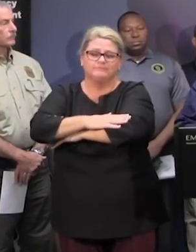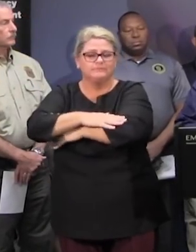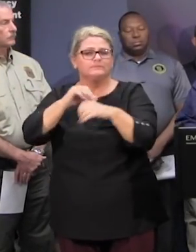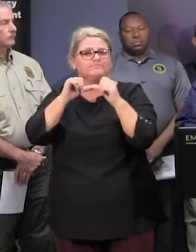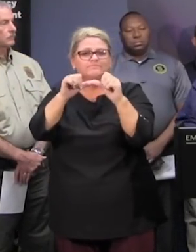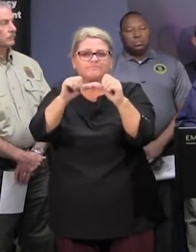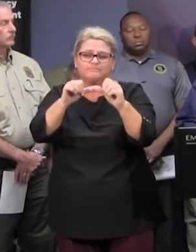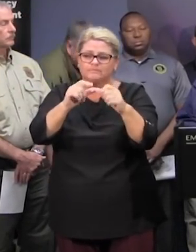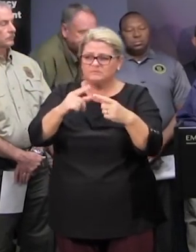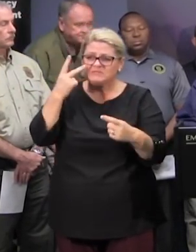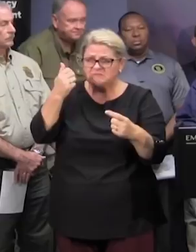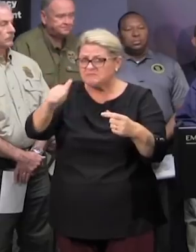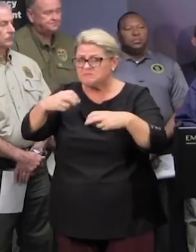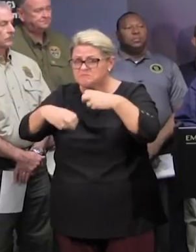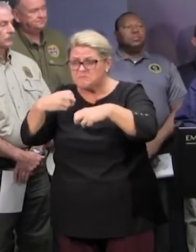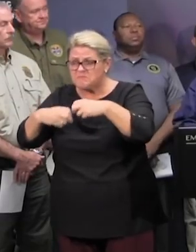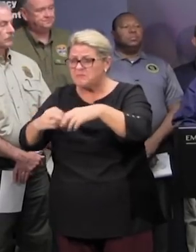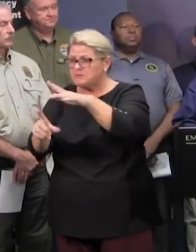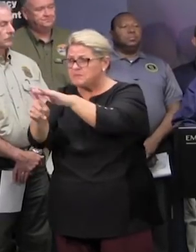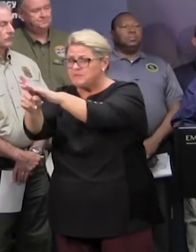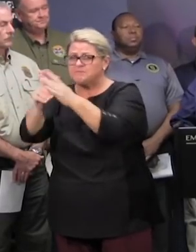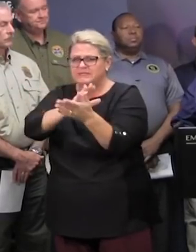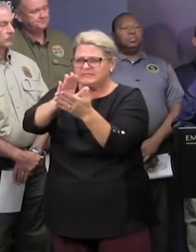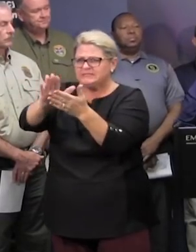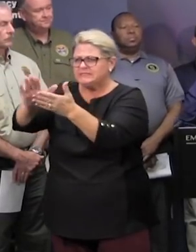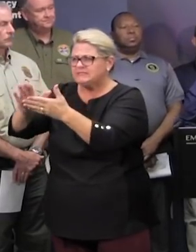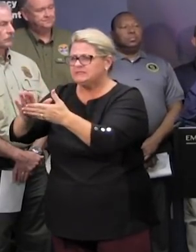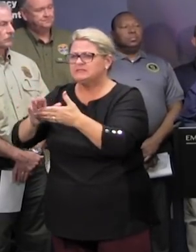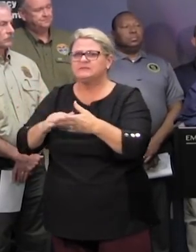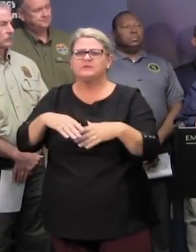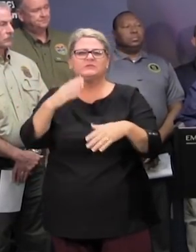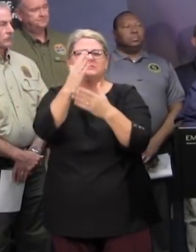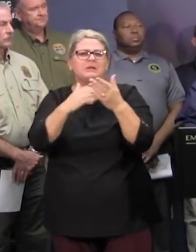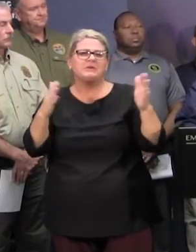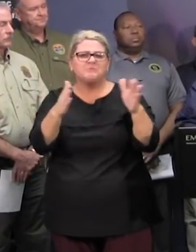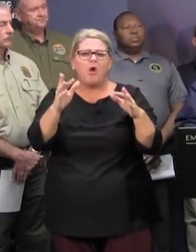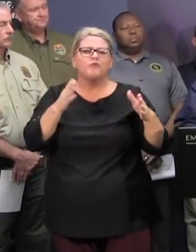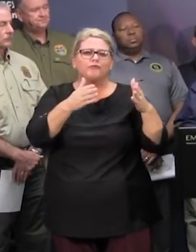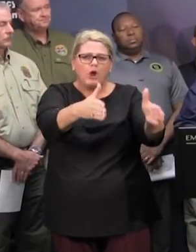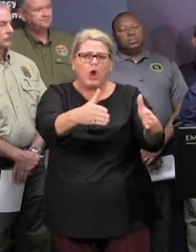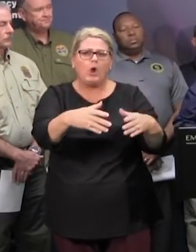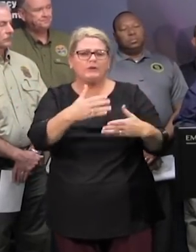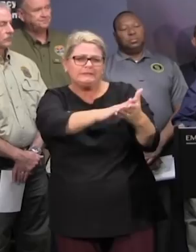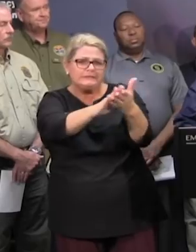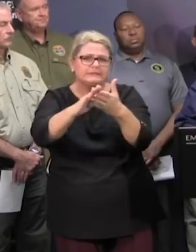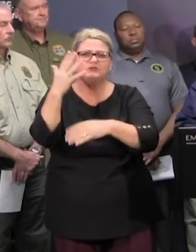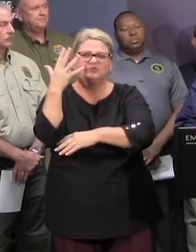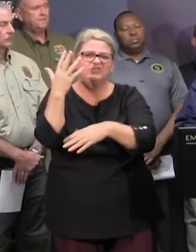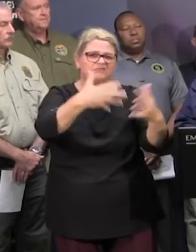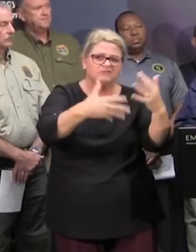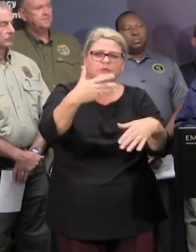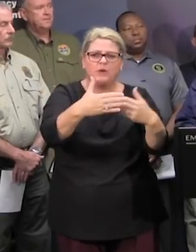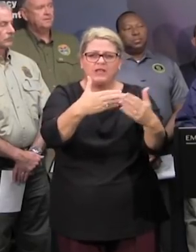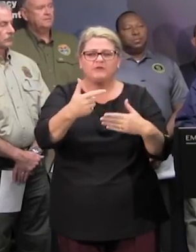to clear up any road closures that we may have and some of our smaller roads get the debris out of the way and uh do